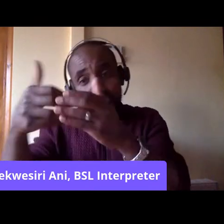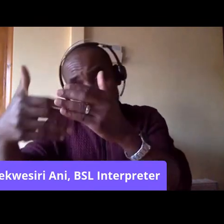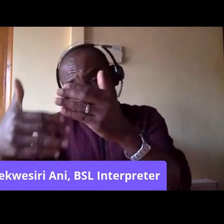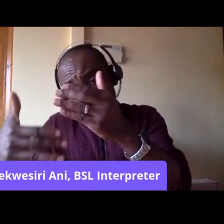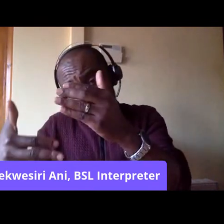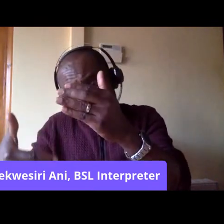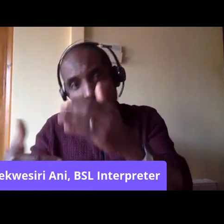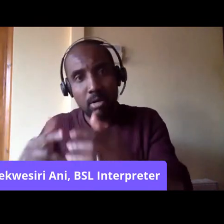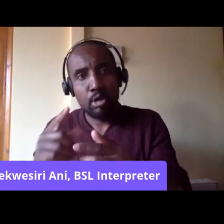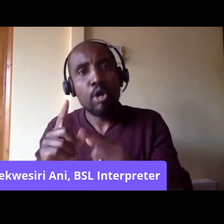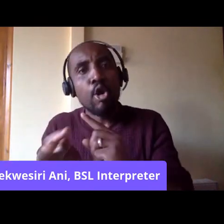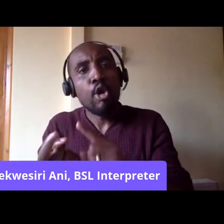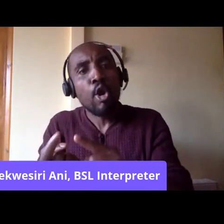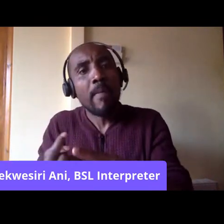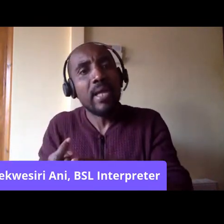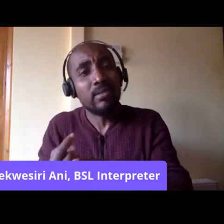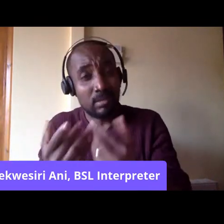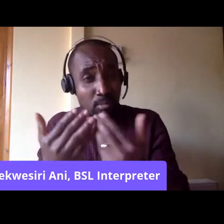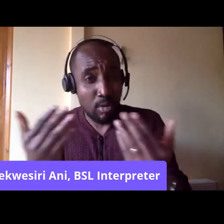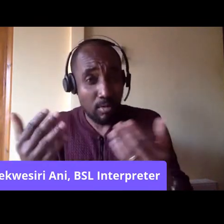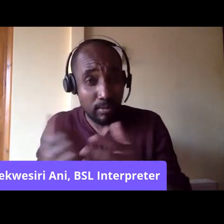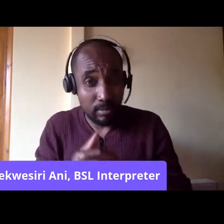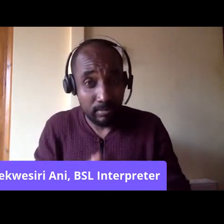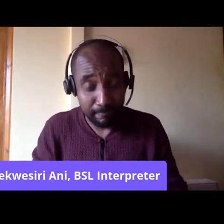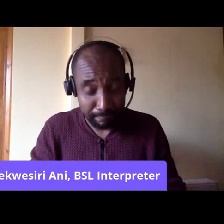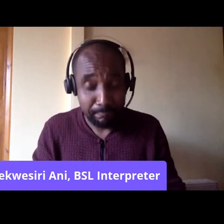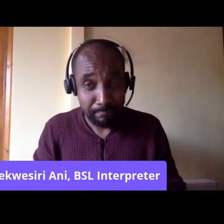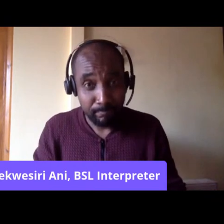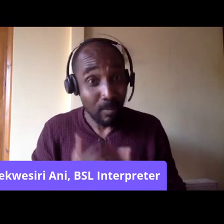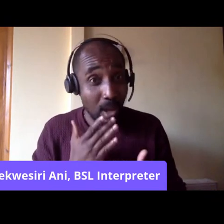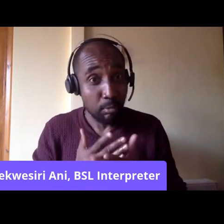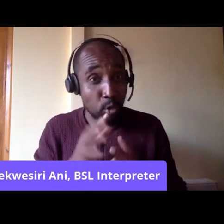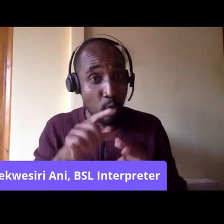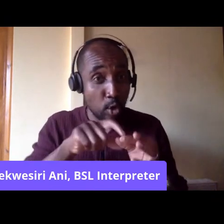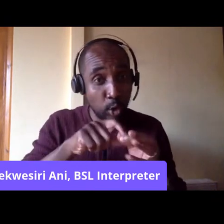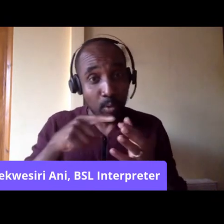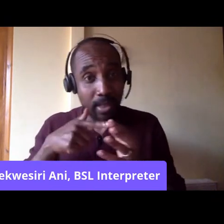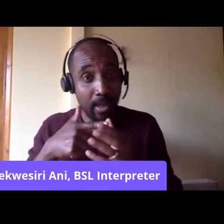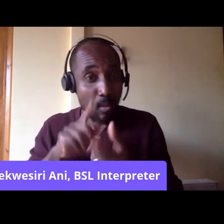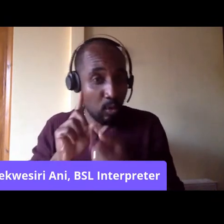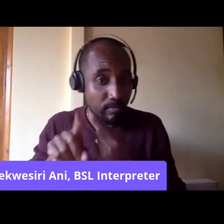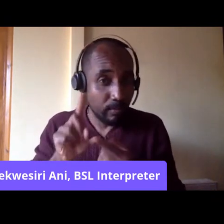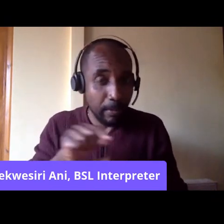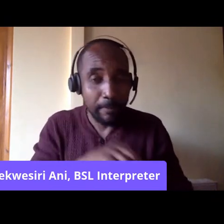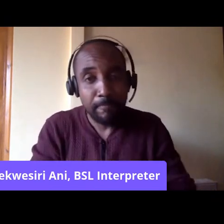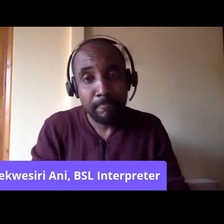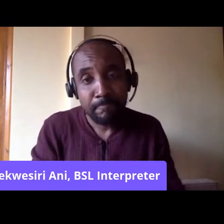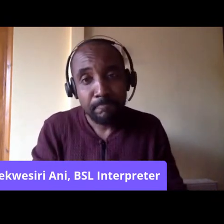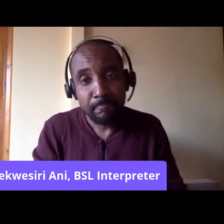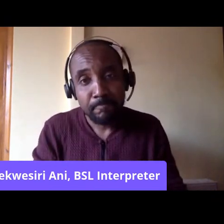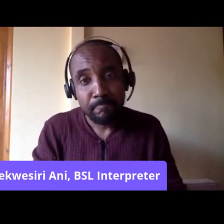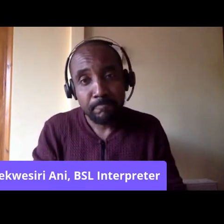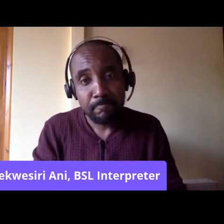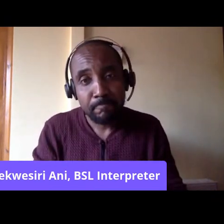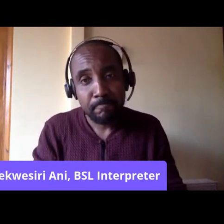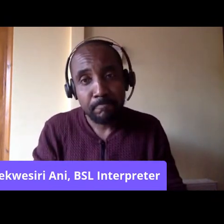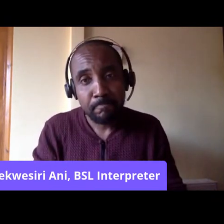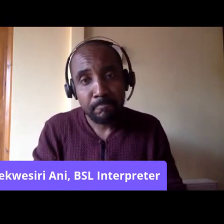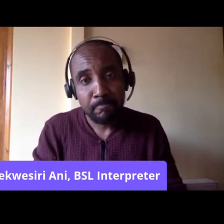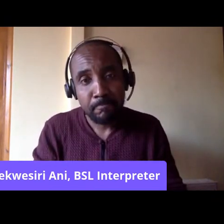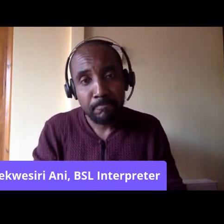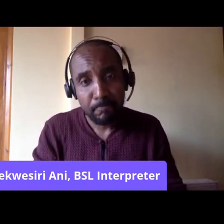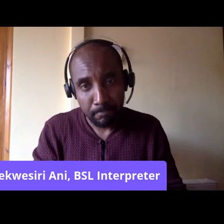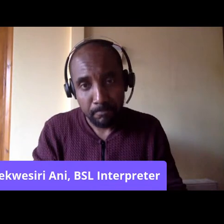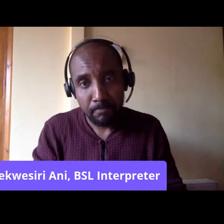which I am sure that we can pick up. But, you know, bringing in, you brought in